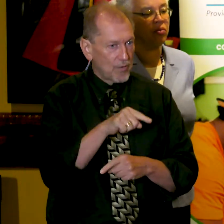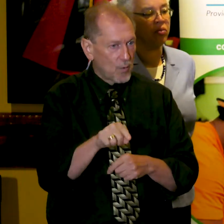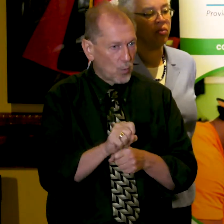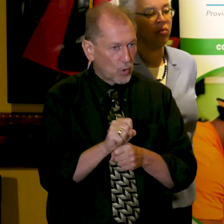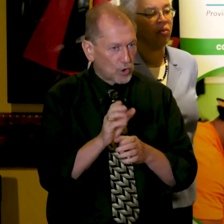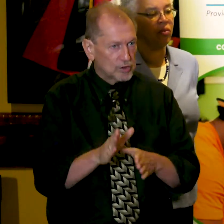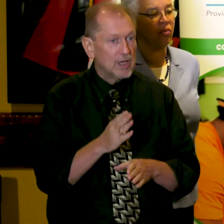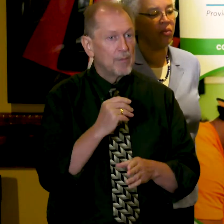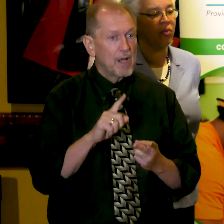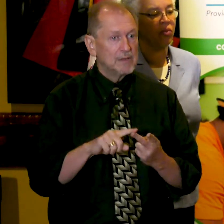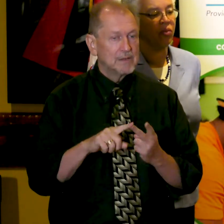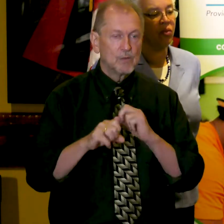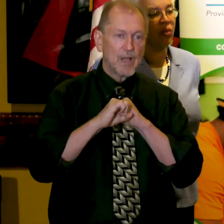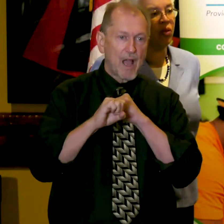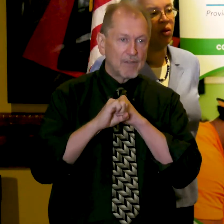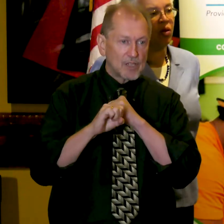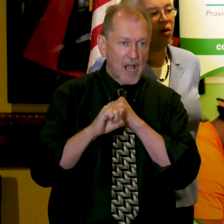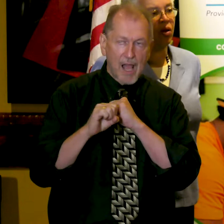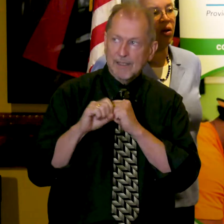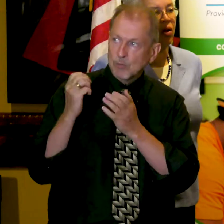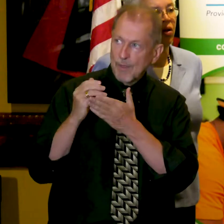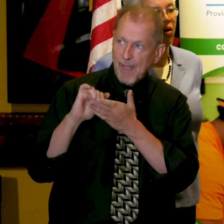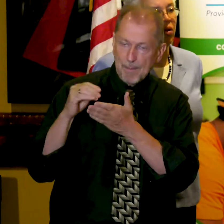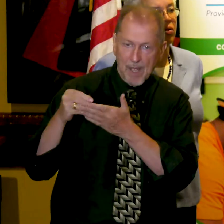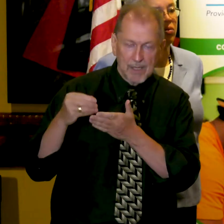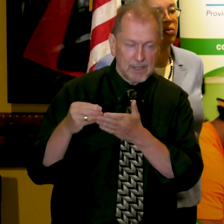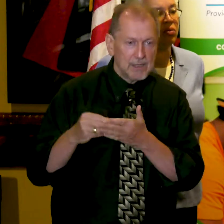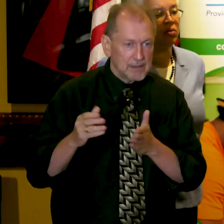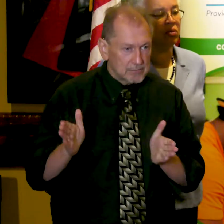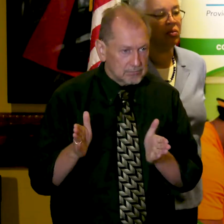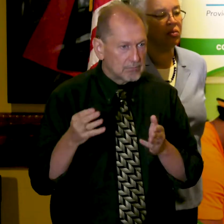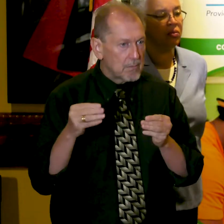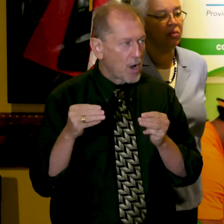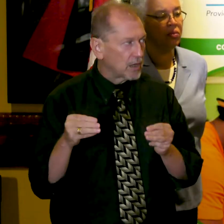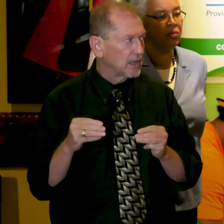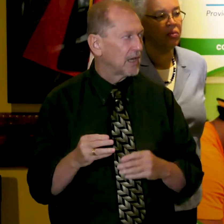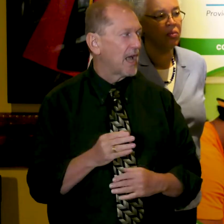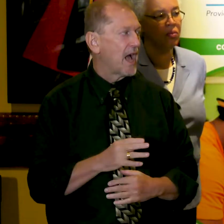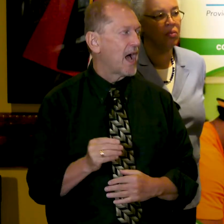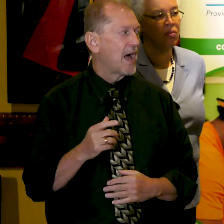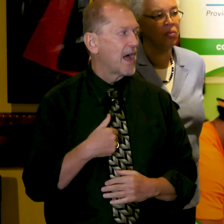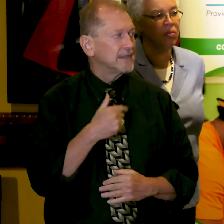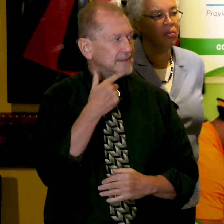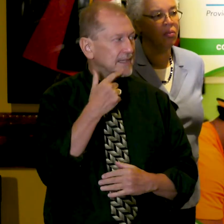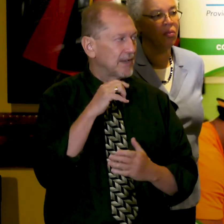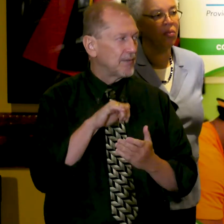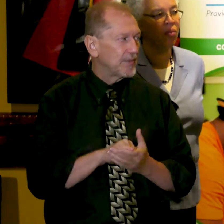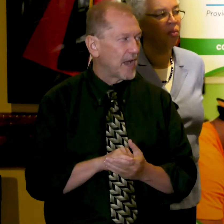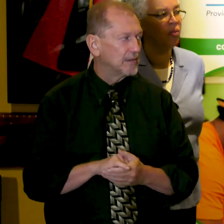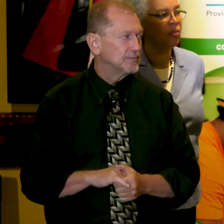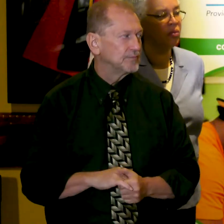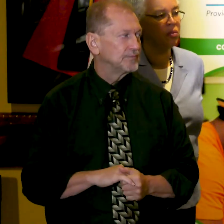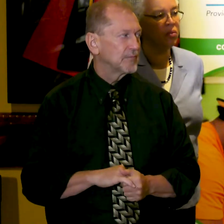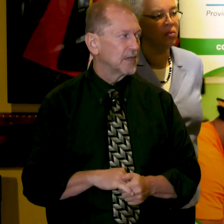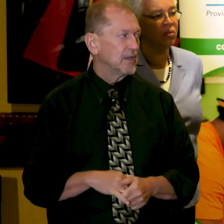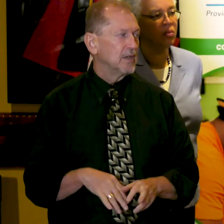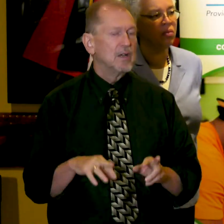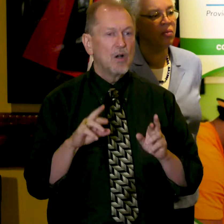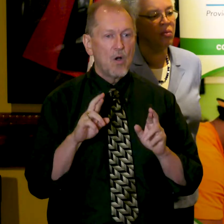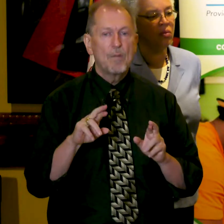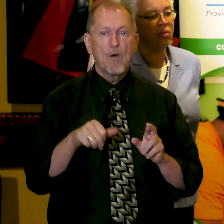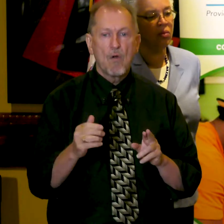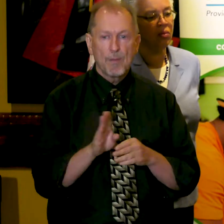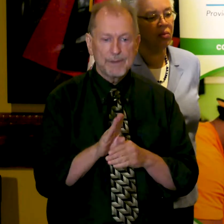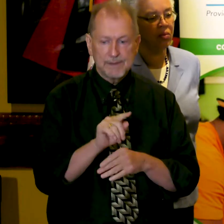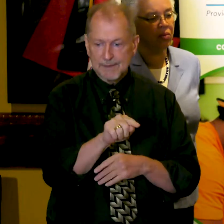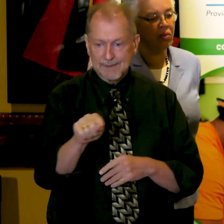and I just wanted to say that hopefully other people who will apply